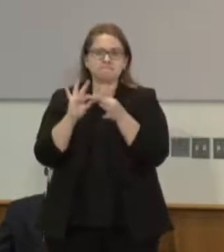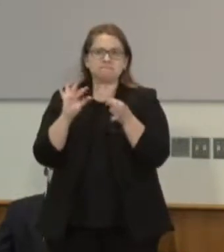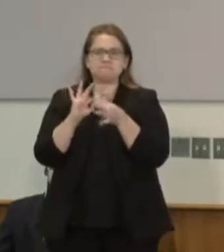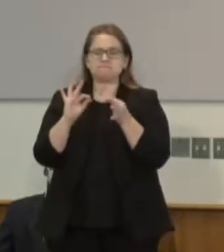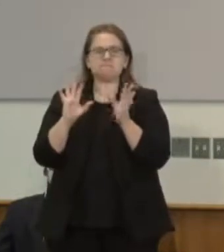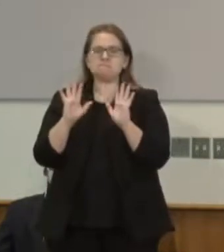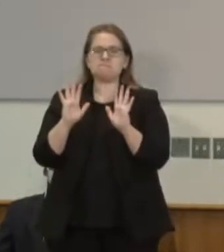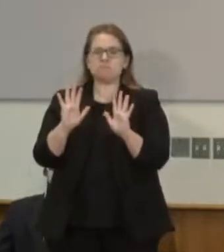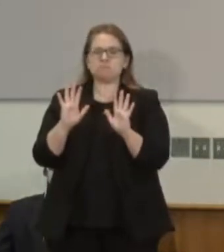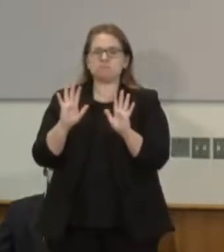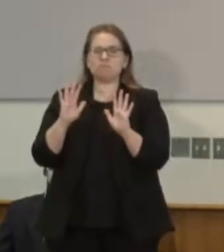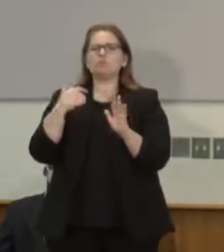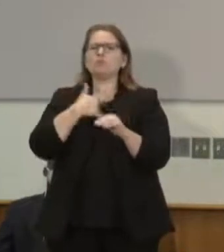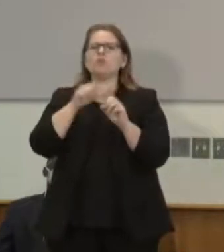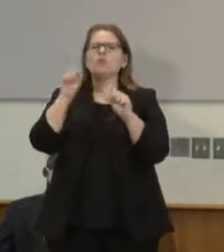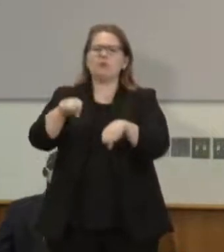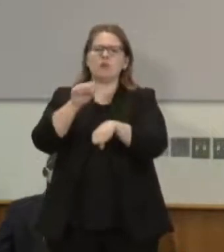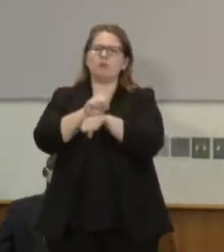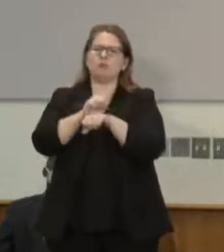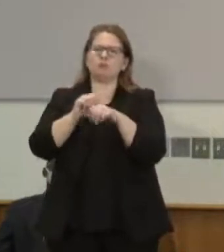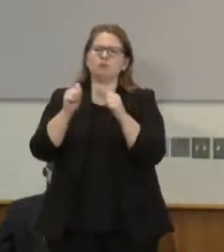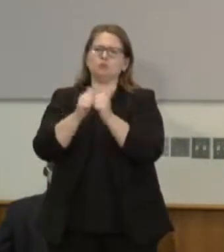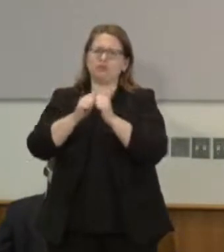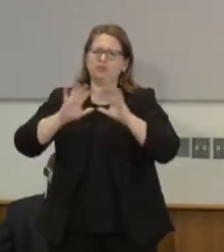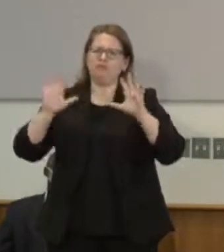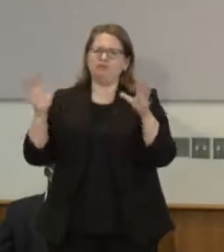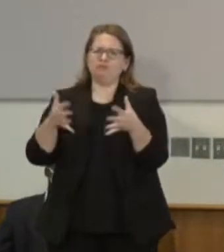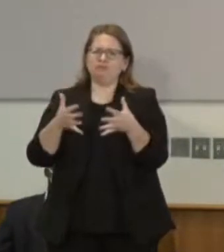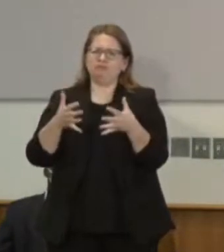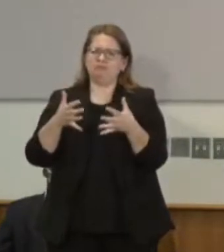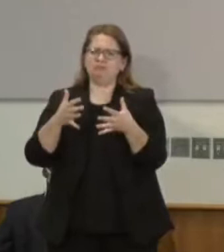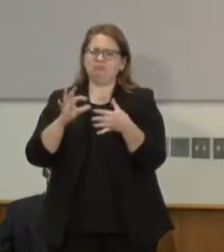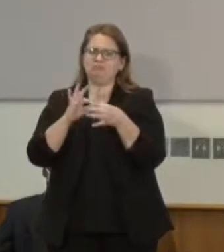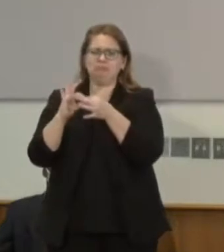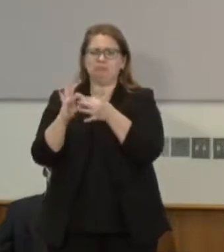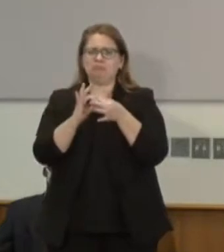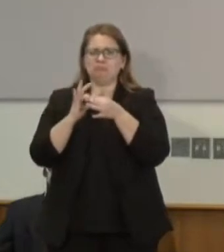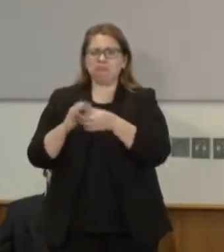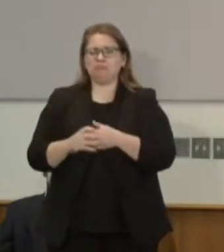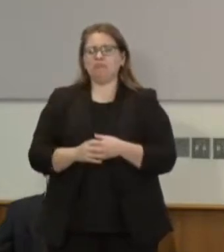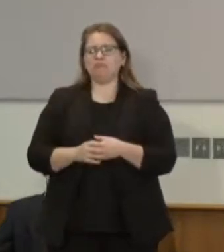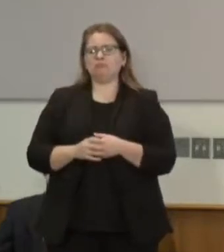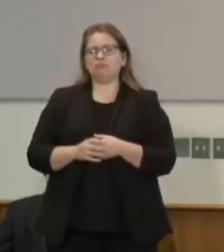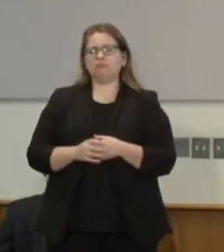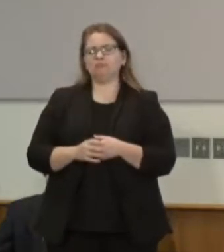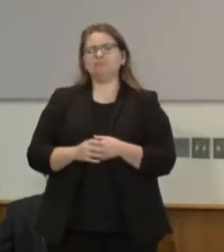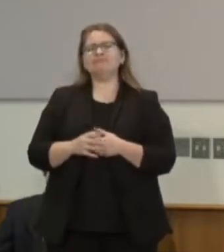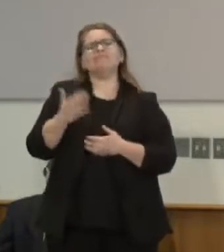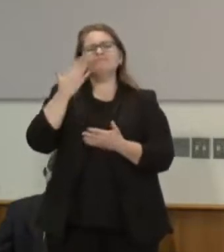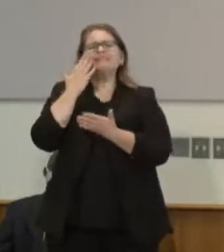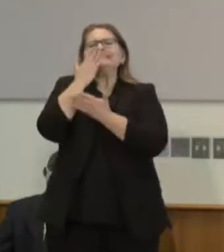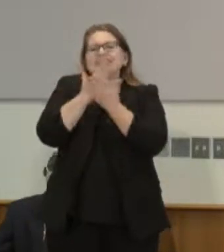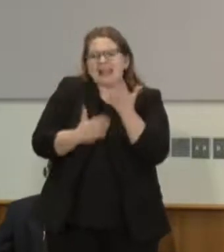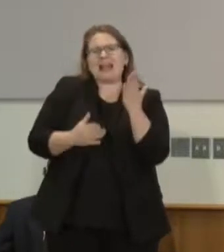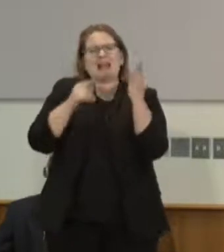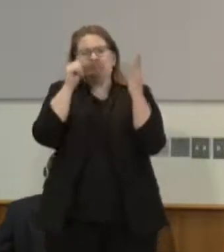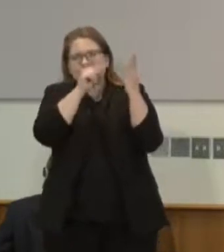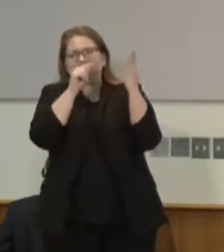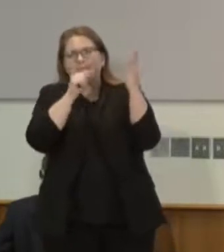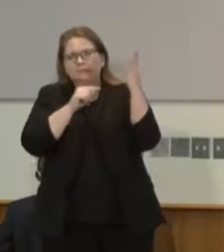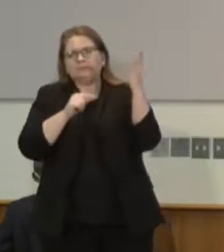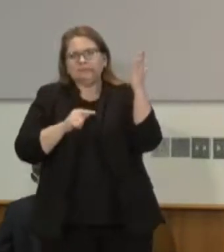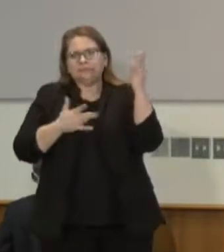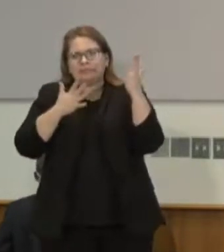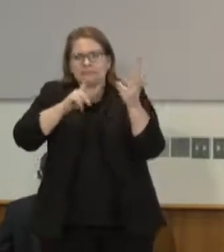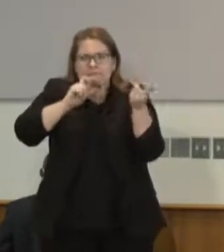working together I understand and representative was very clear about this there are certain things that transcend politics there are certain things